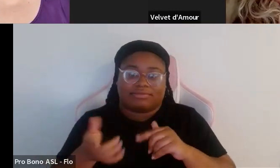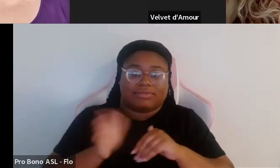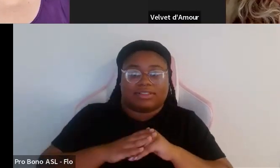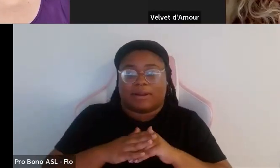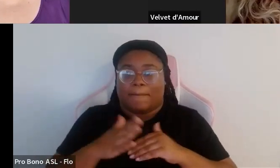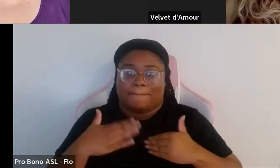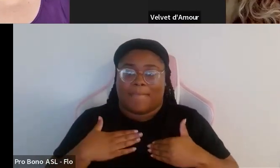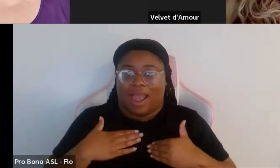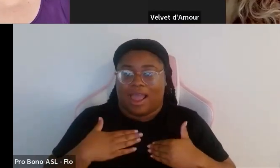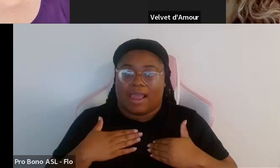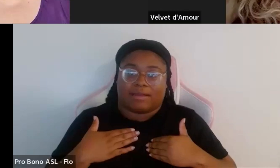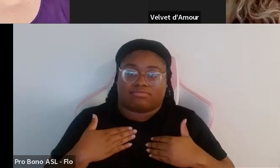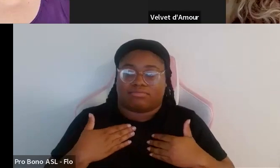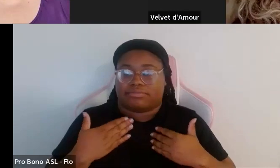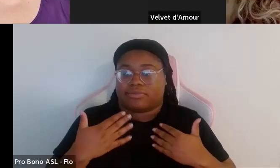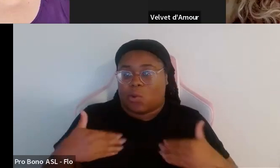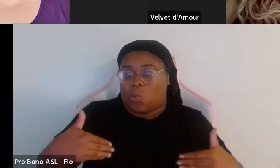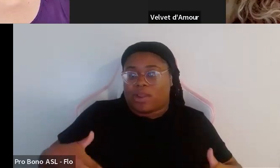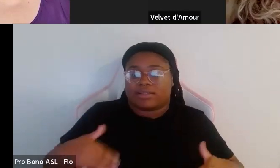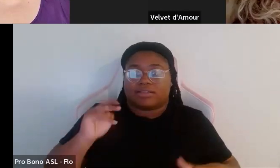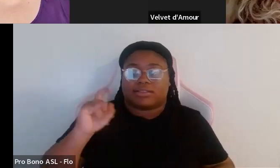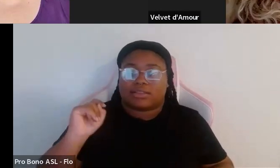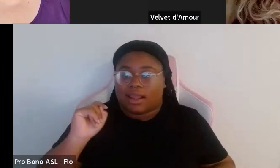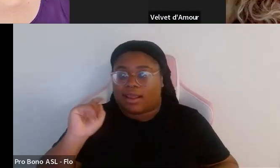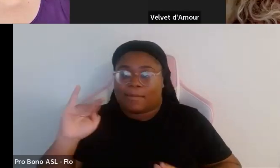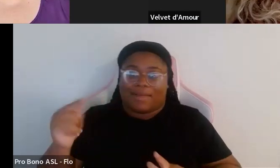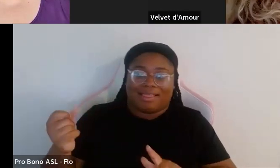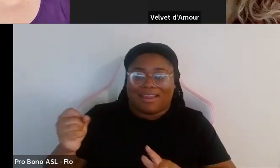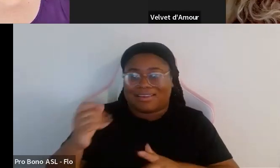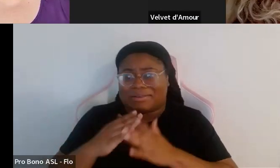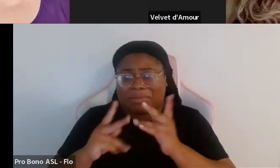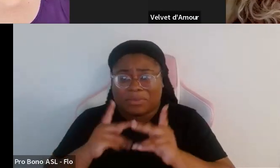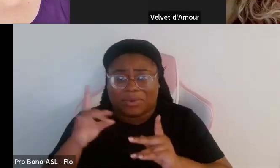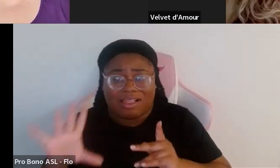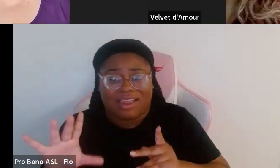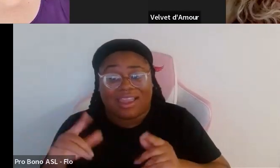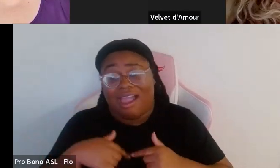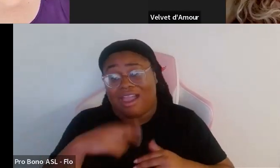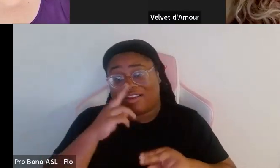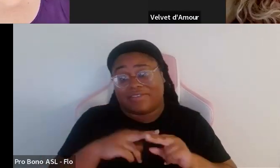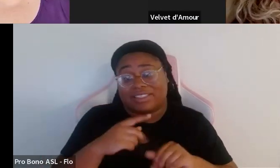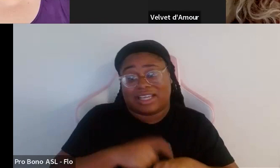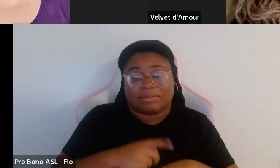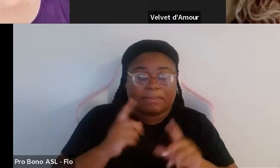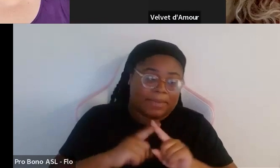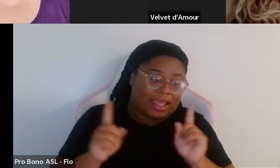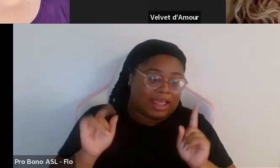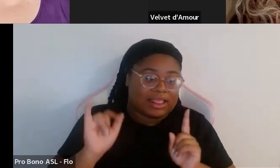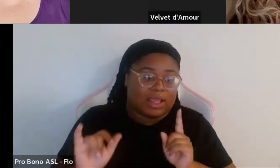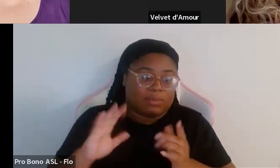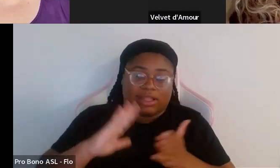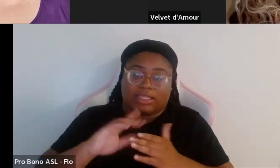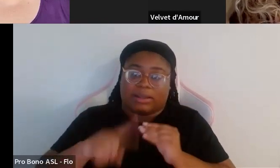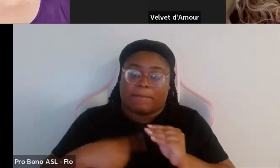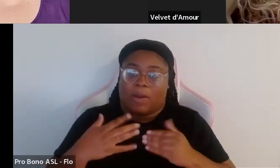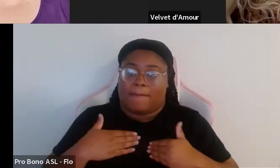my waist that was just fun for me you know and some people don't like corsetry i have a good time with it so but it was less about making my